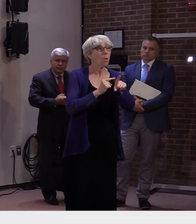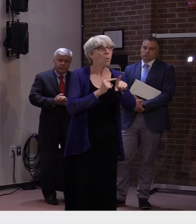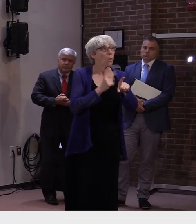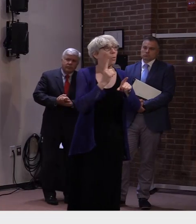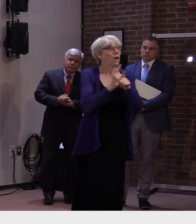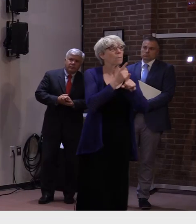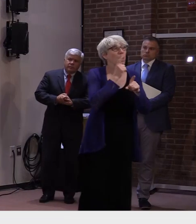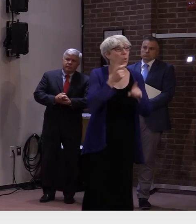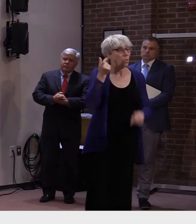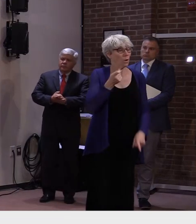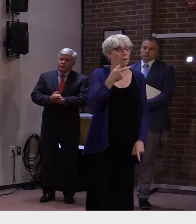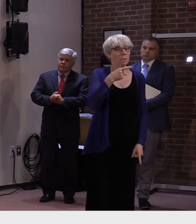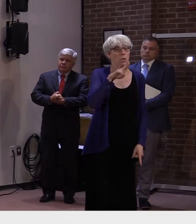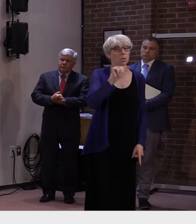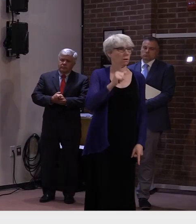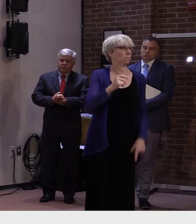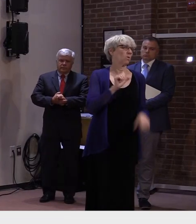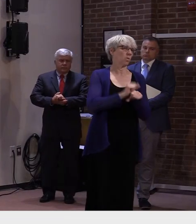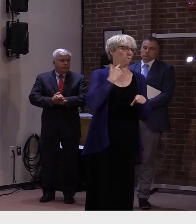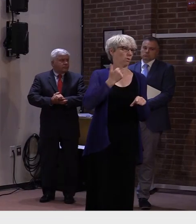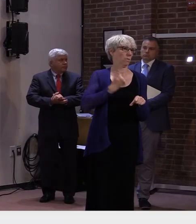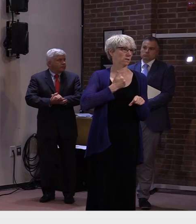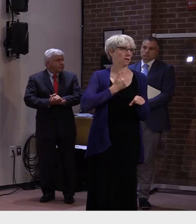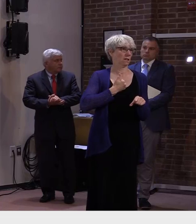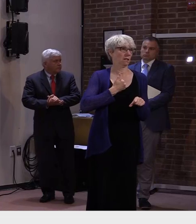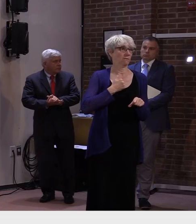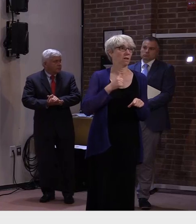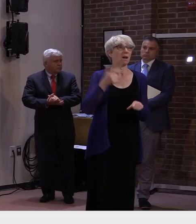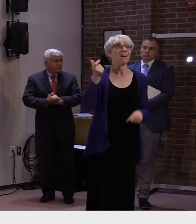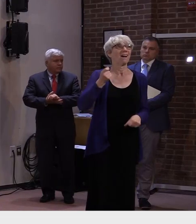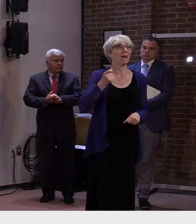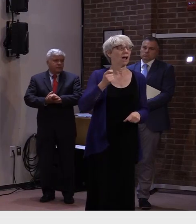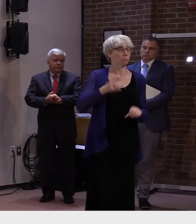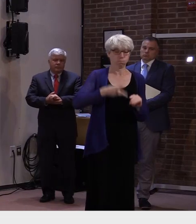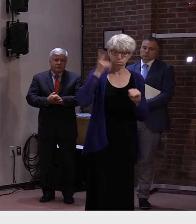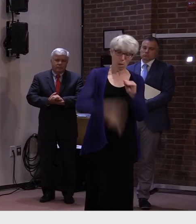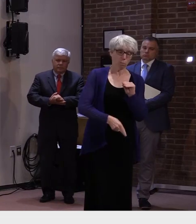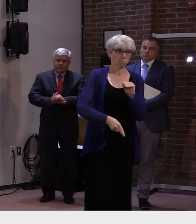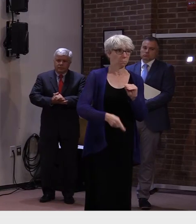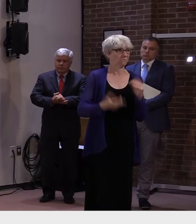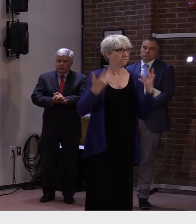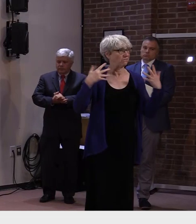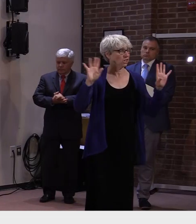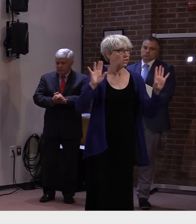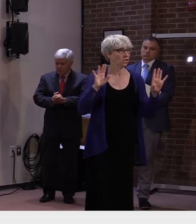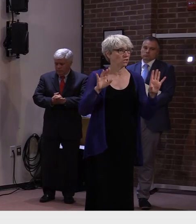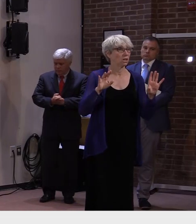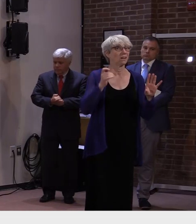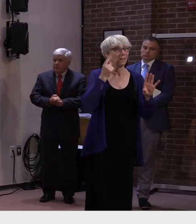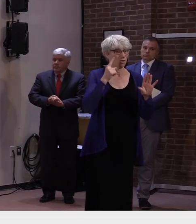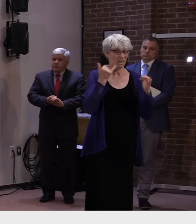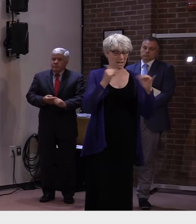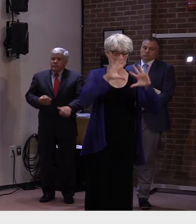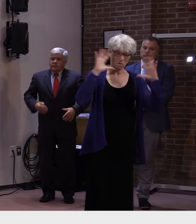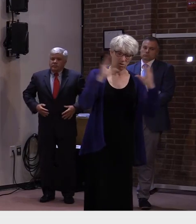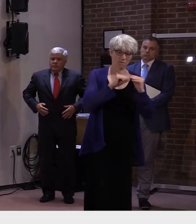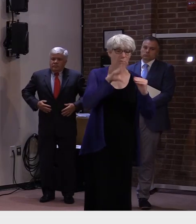PUA, the whole kit and caboodle is going away. more than half the people who are on unemployment right now,